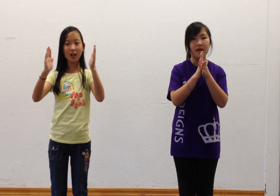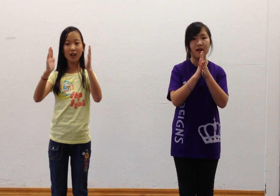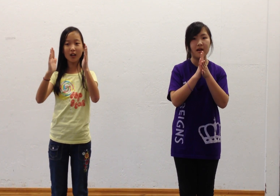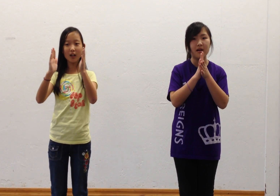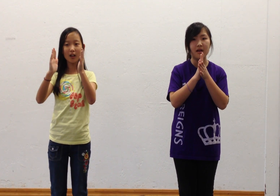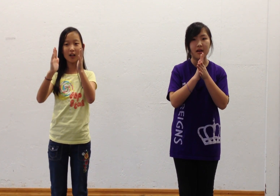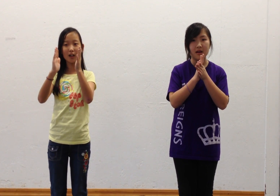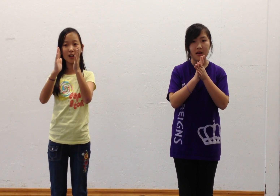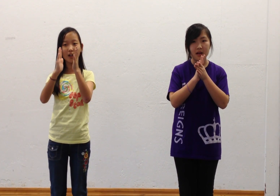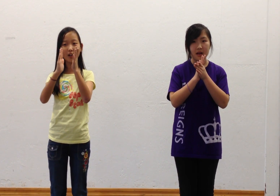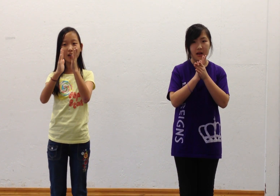Amen, amen.